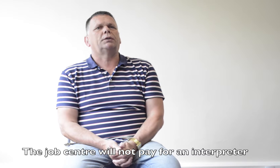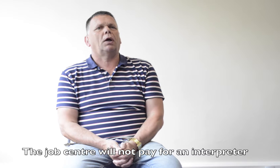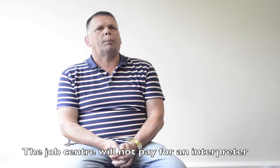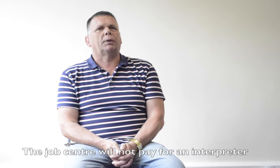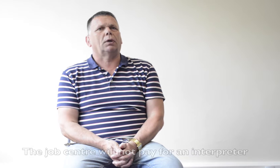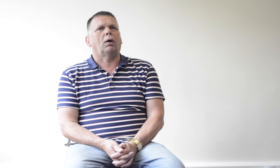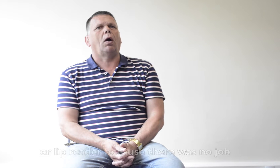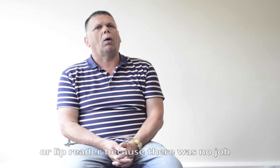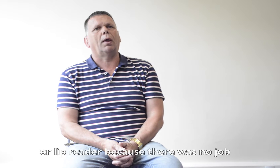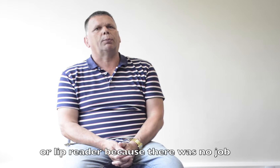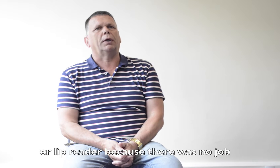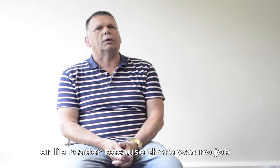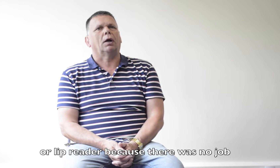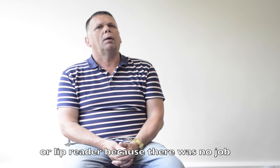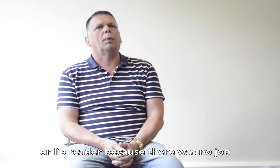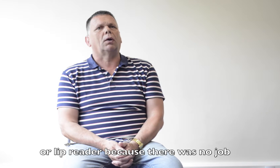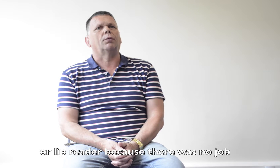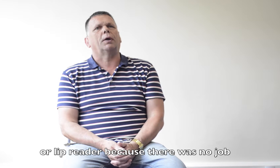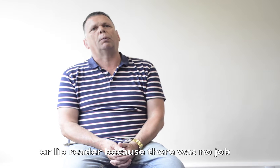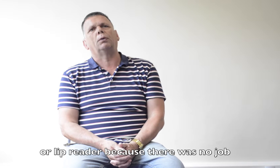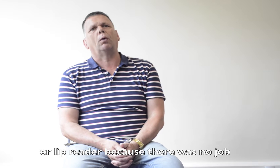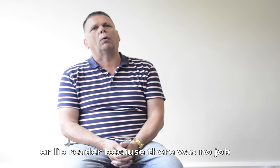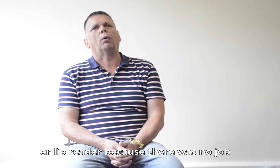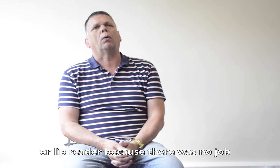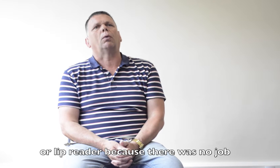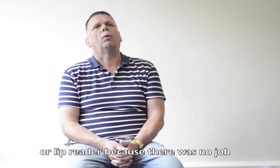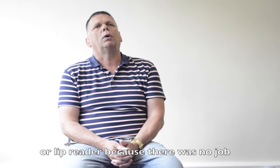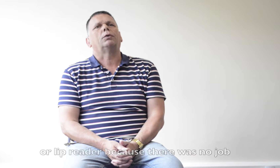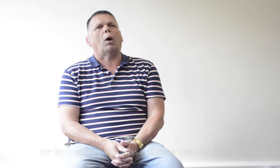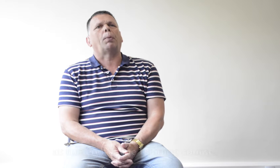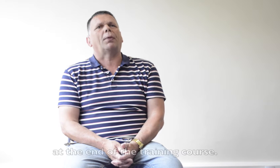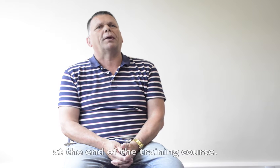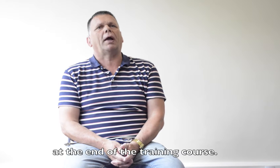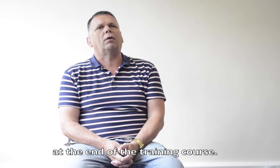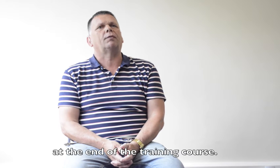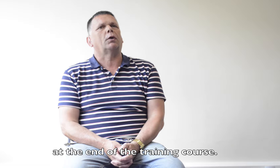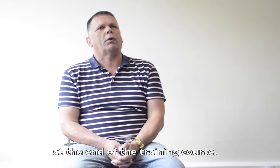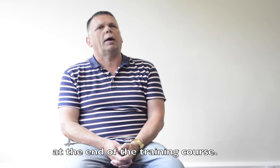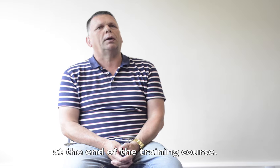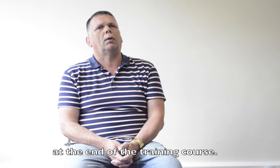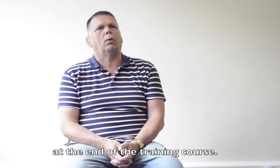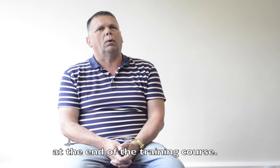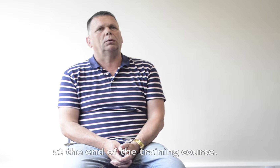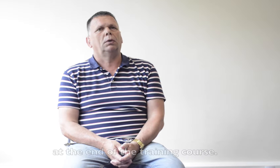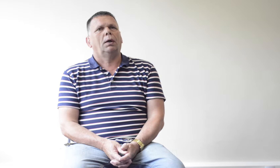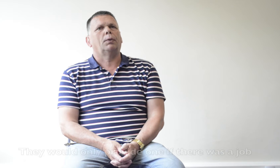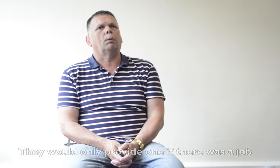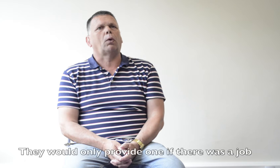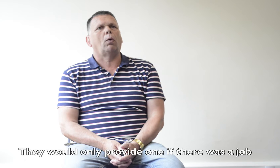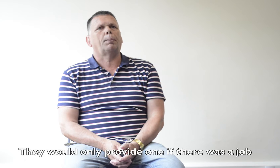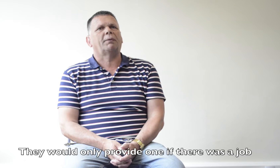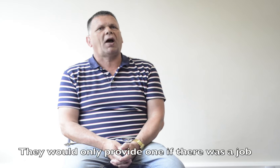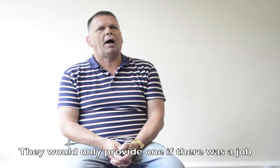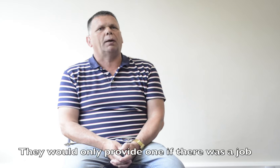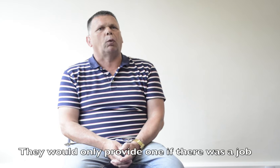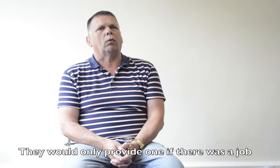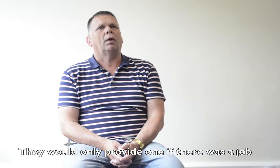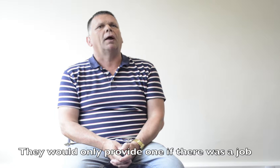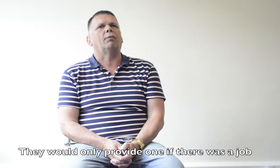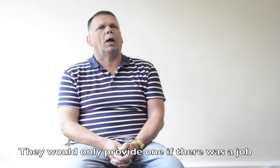interpreter or libido because there was no job at the end of the training course. There would only be five ones if